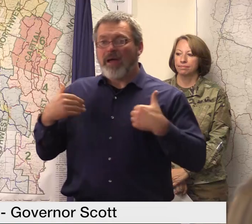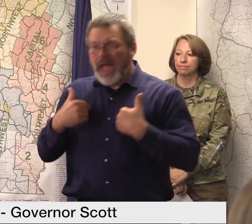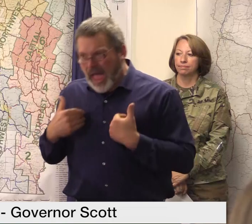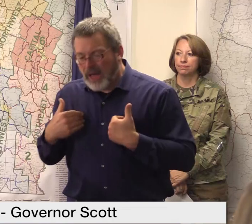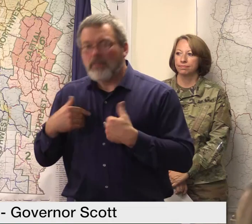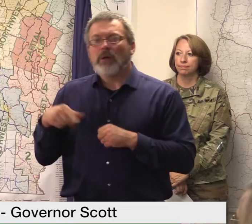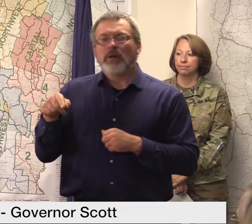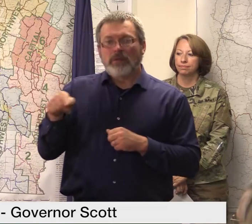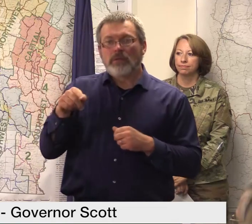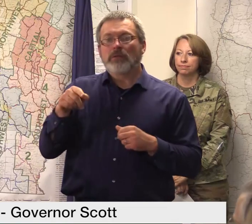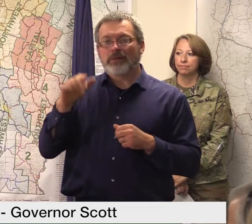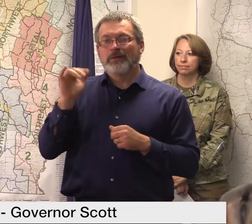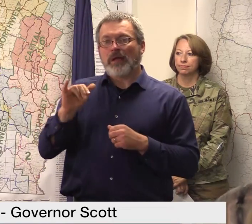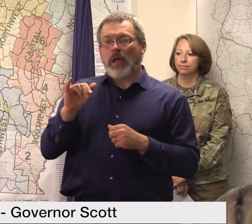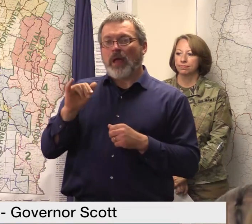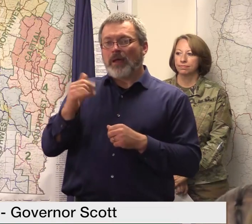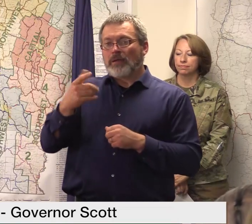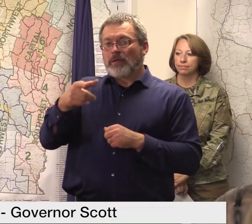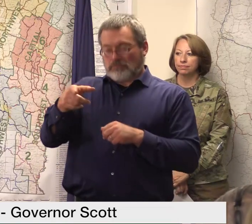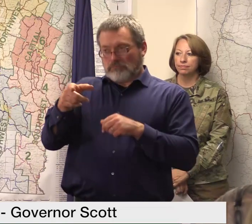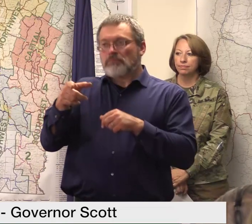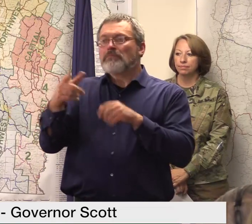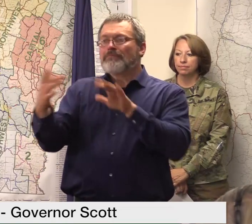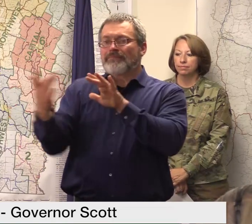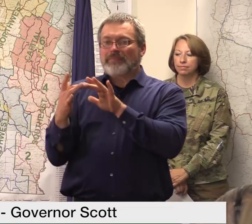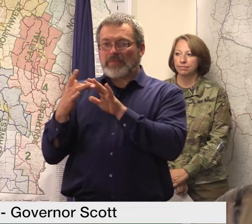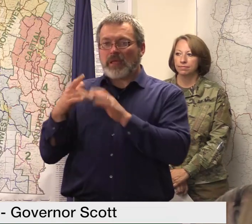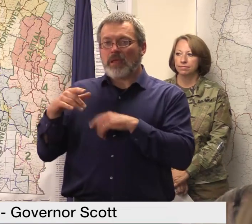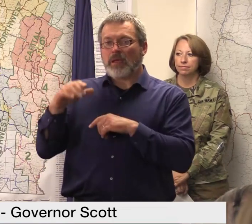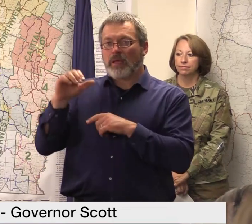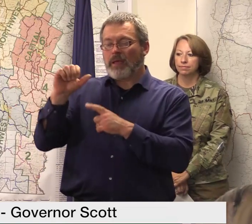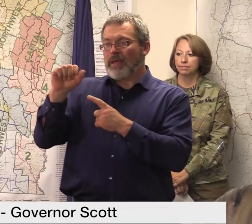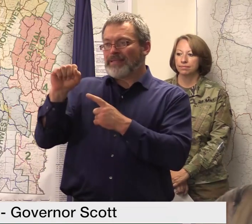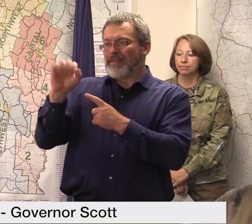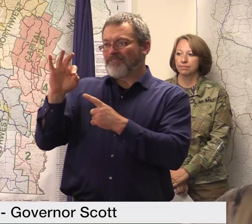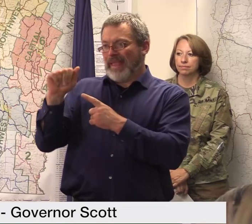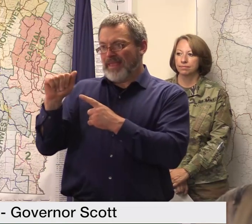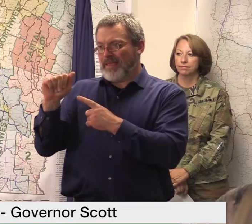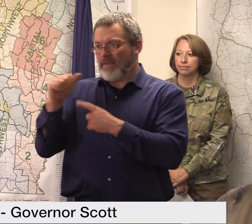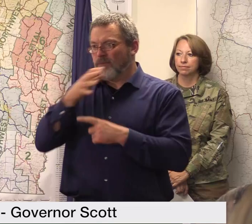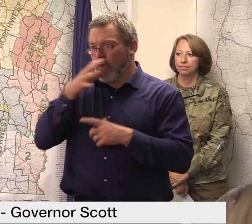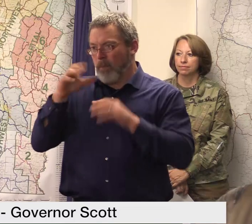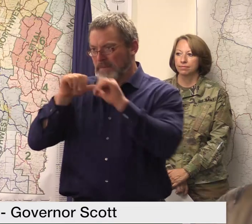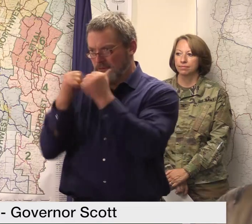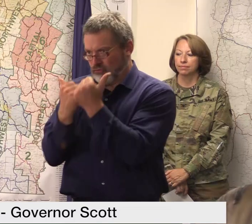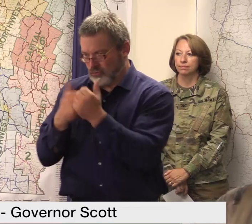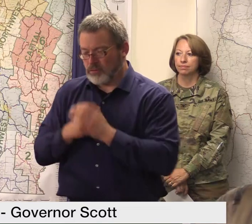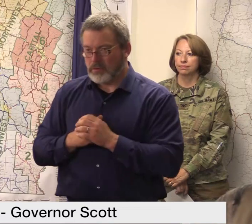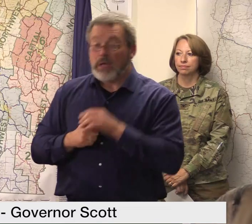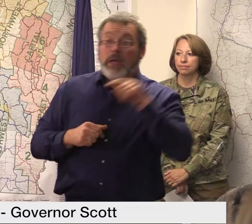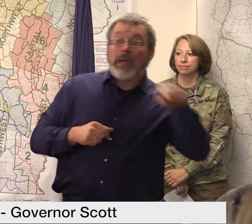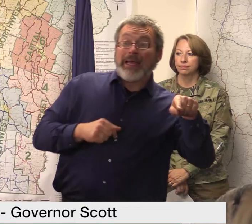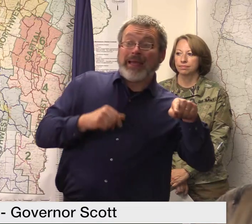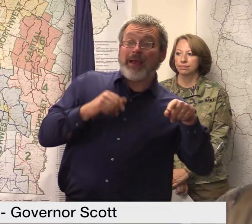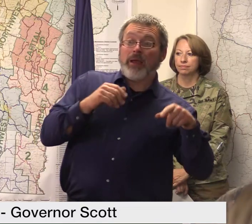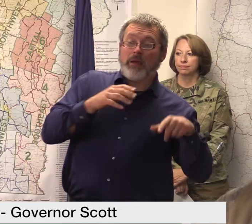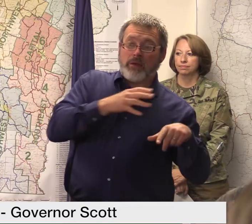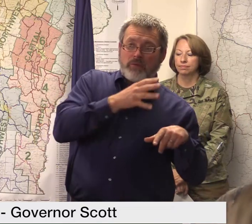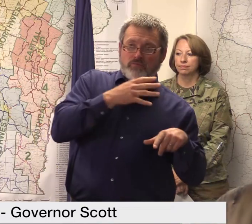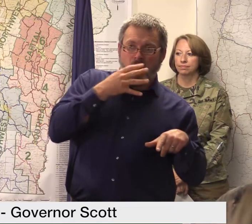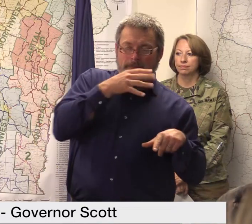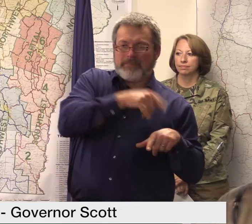go through the farm service agency FSA you can learn more at agriculture.vermont